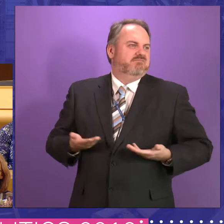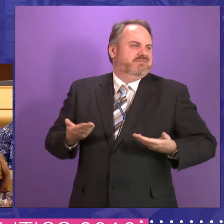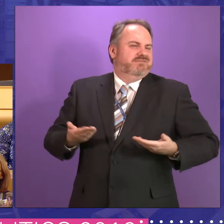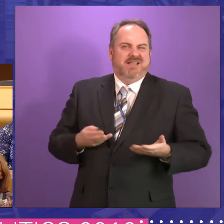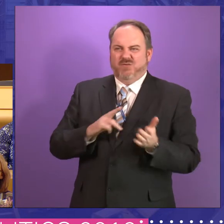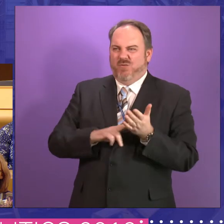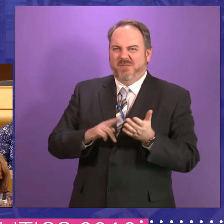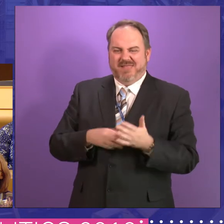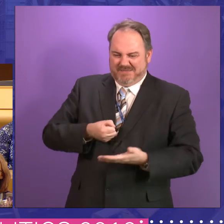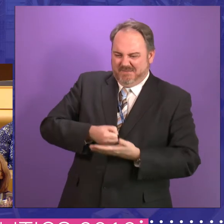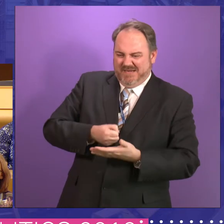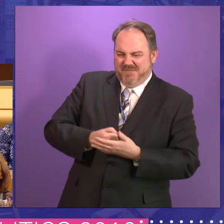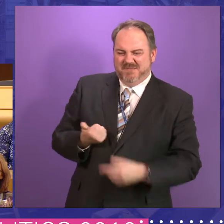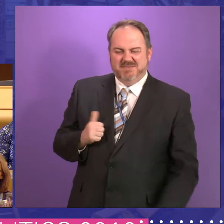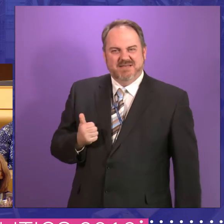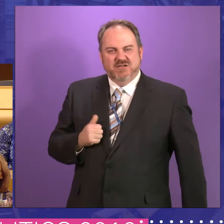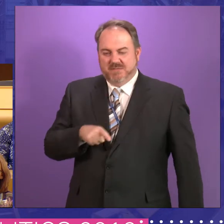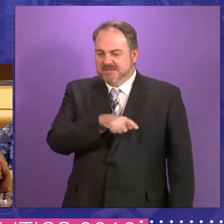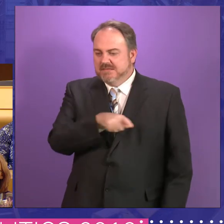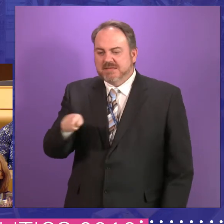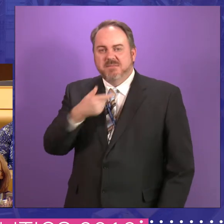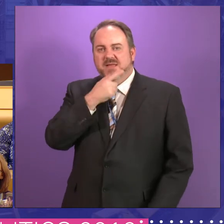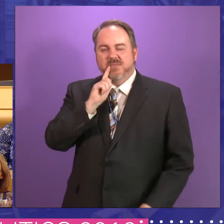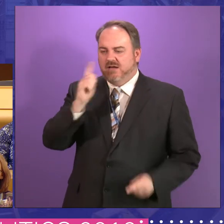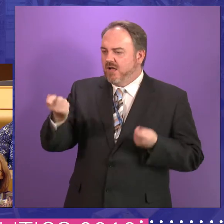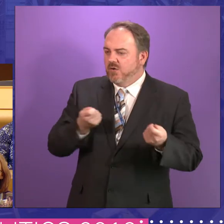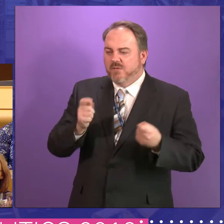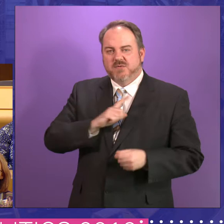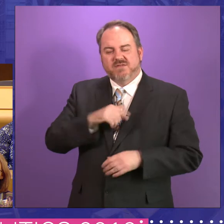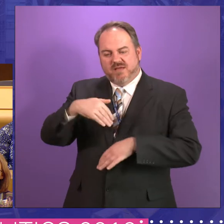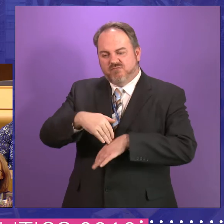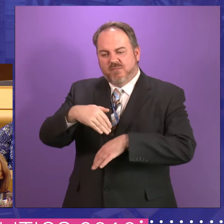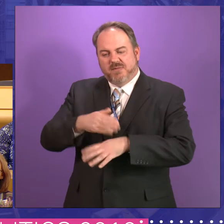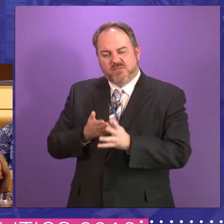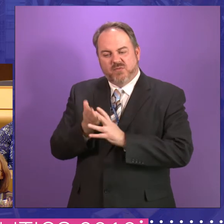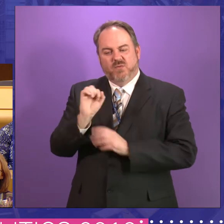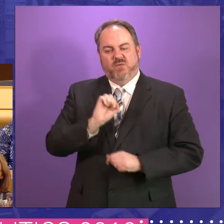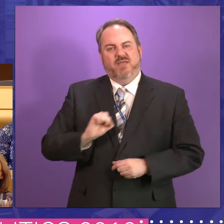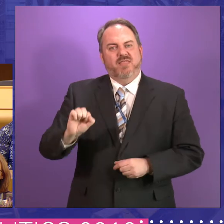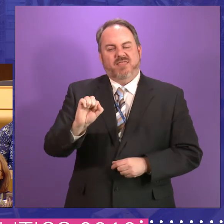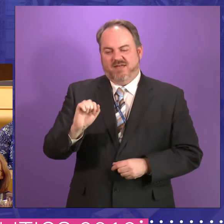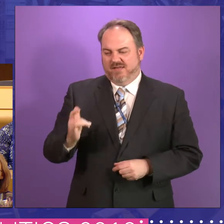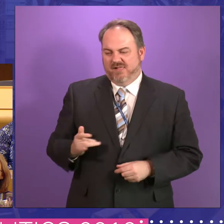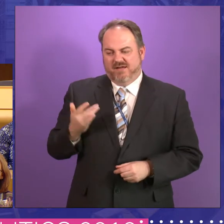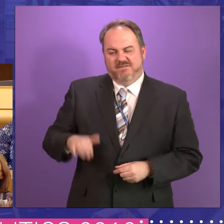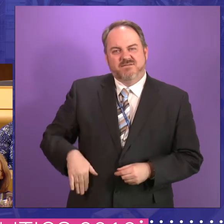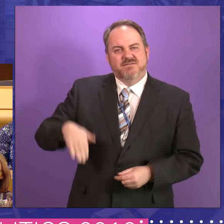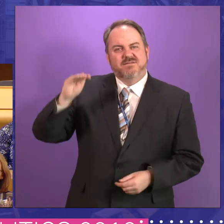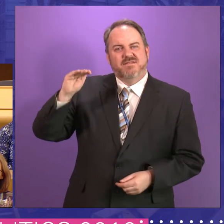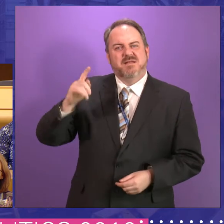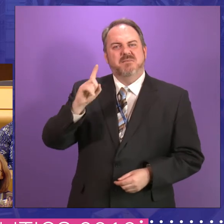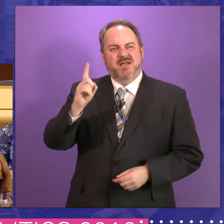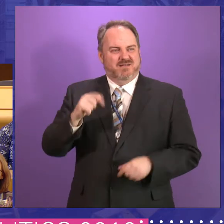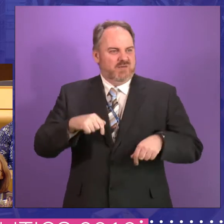expect, but these guys just don't know how to manage it because of the trouble to add through in their lives. So it's all very good having a discussion here